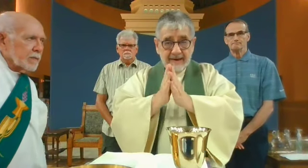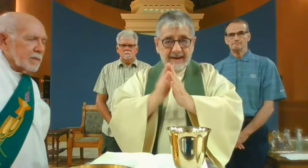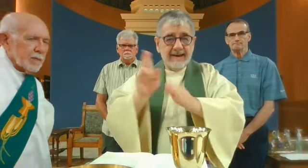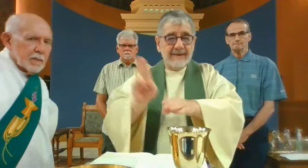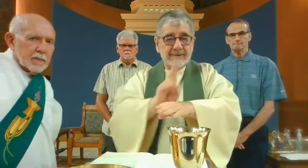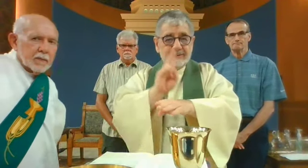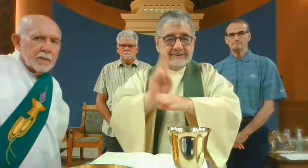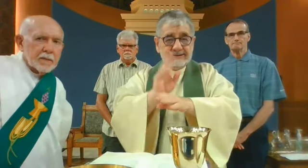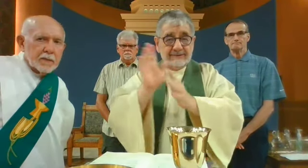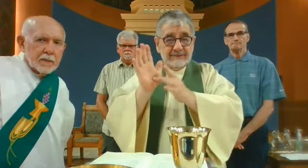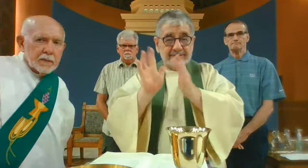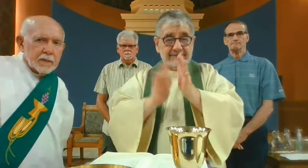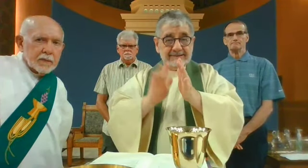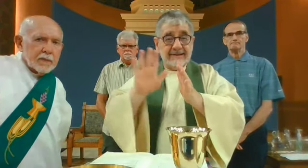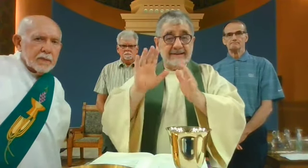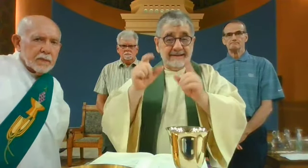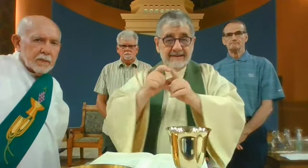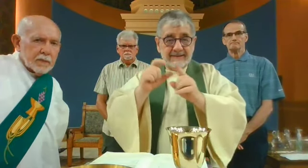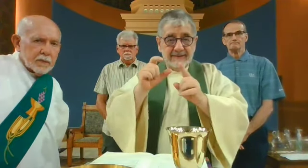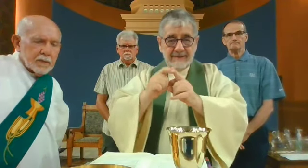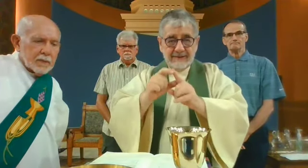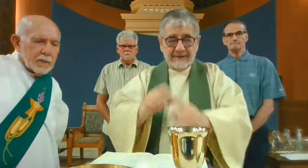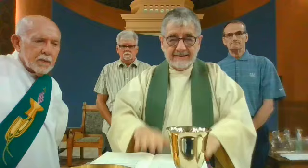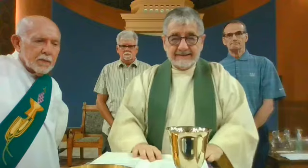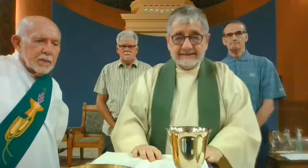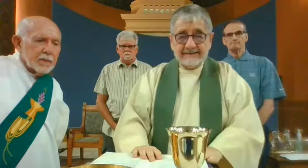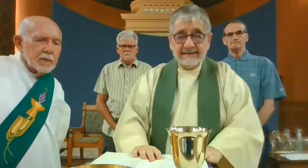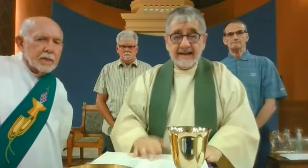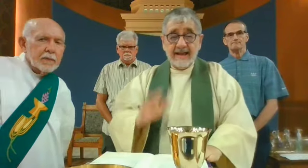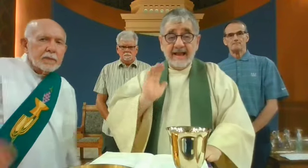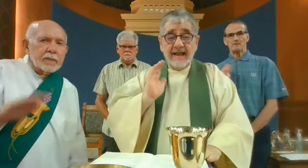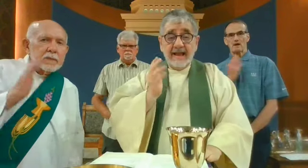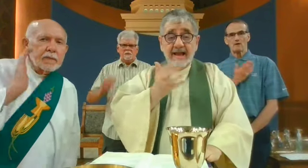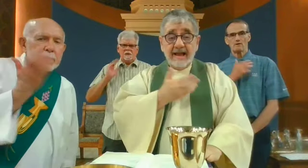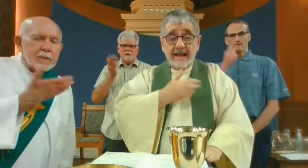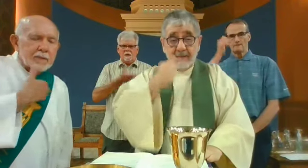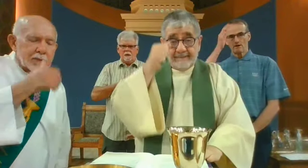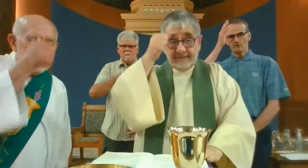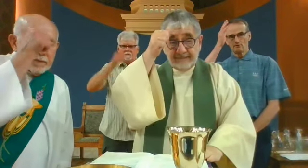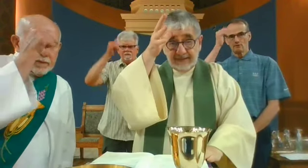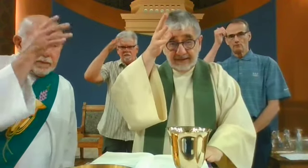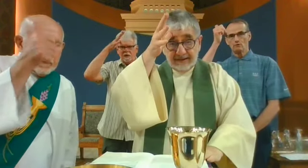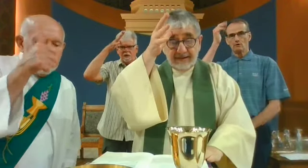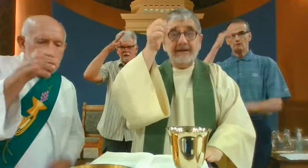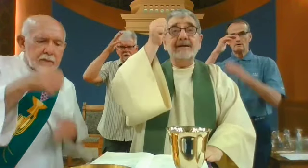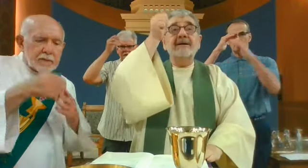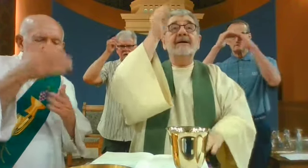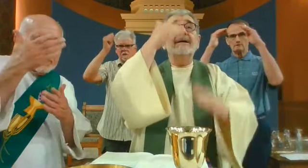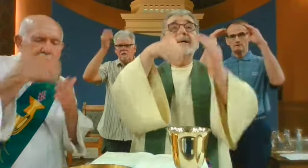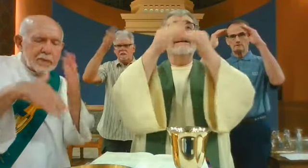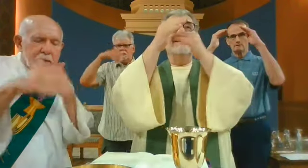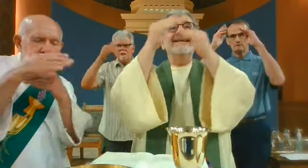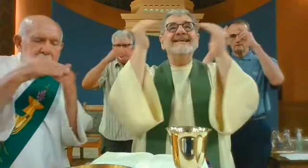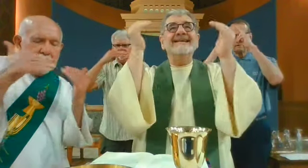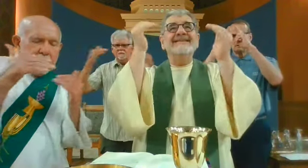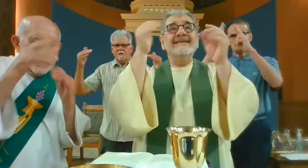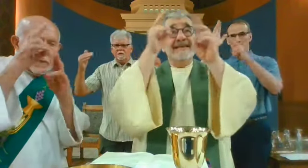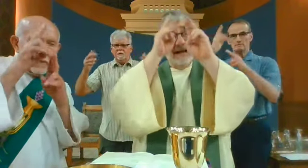Together let us pray in the way that Jesus has taught us. Our Father, who art in heaven,